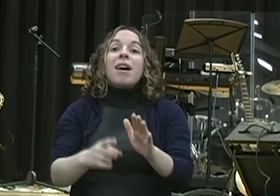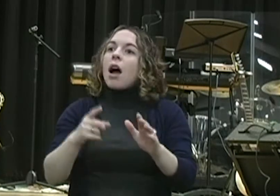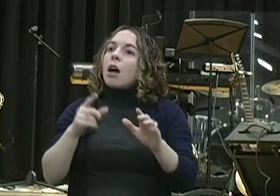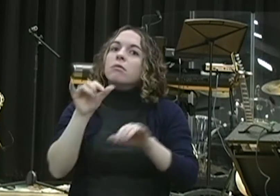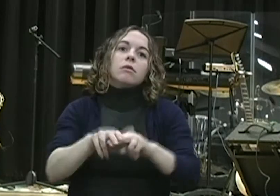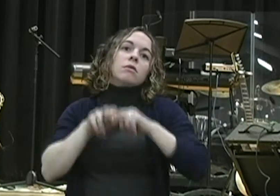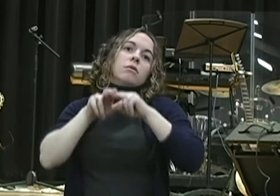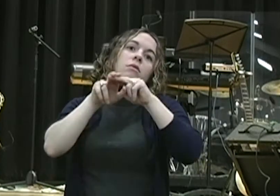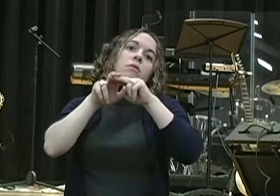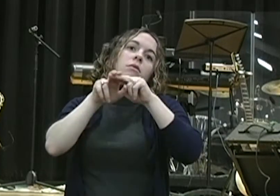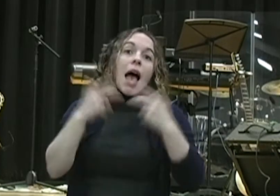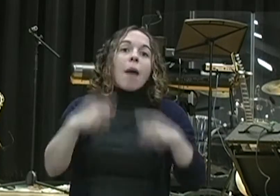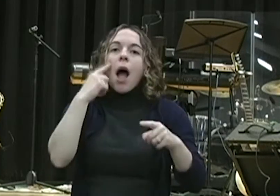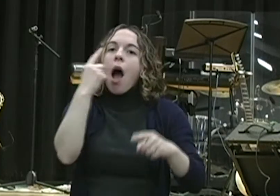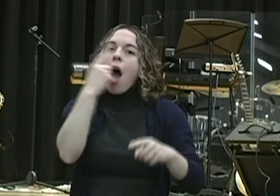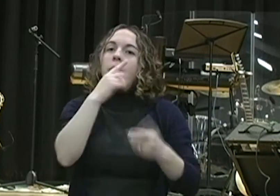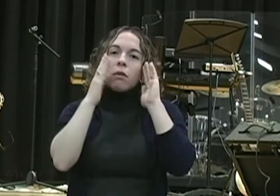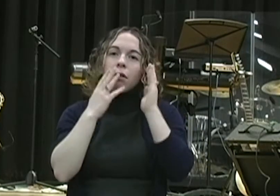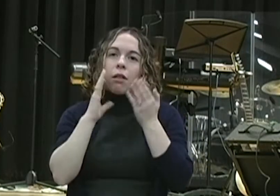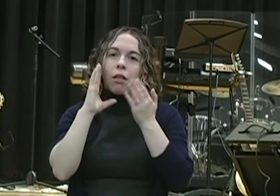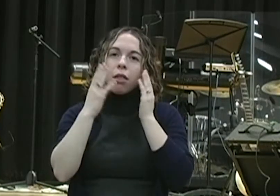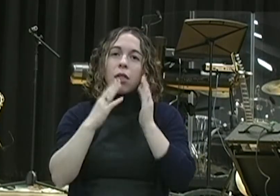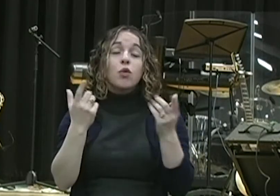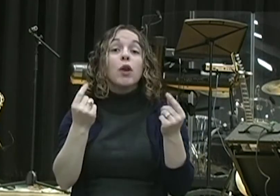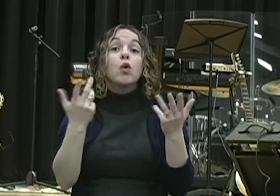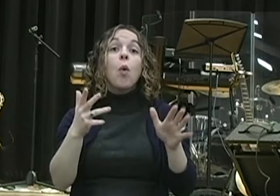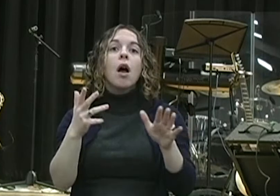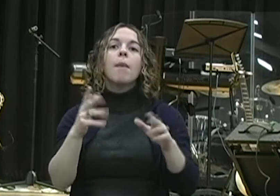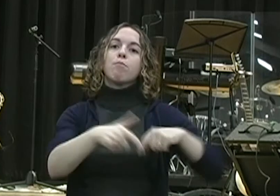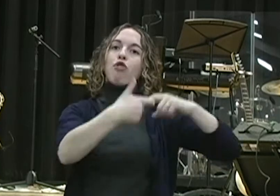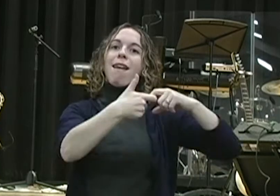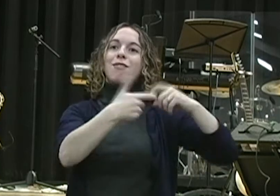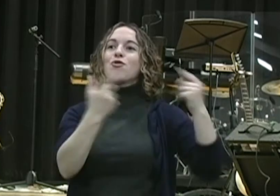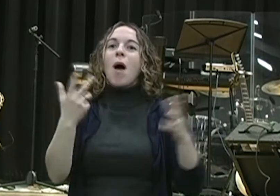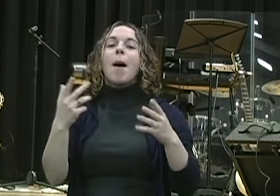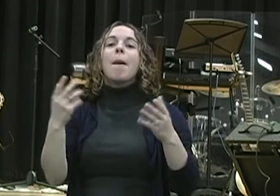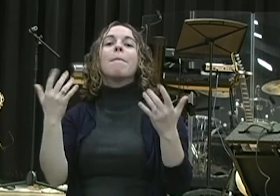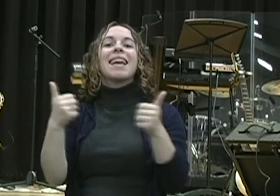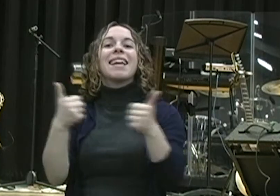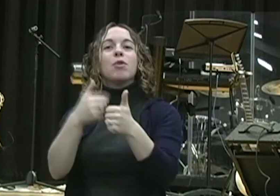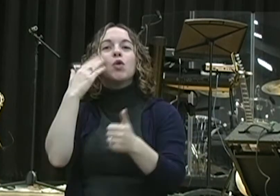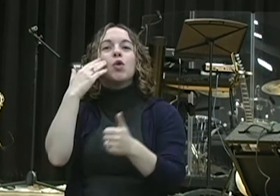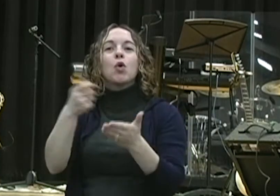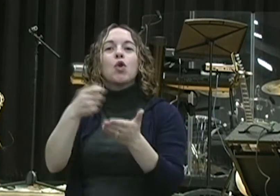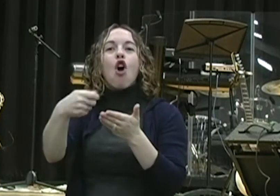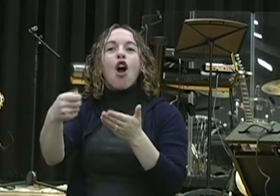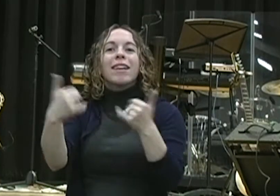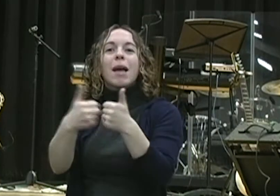board. How many people know you've got to be careful for the temptation of solitaire? But I'll use it just as a brain relief. Well, for 21 days,